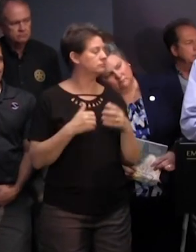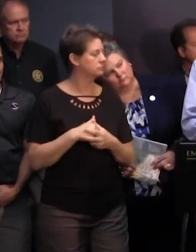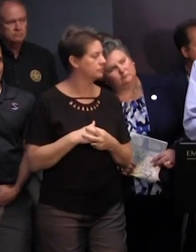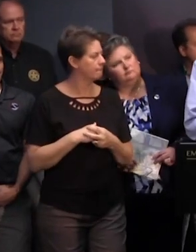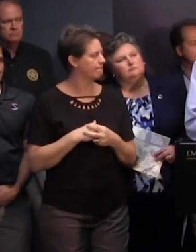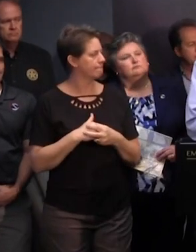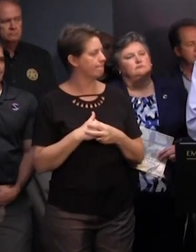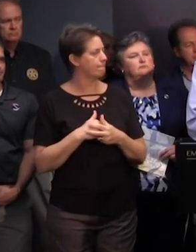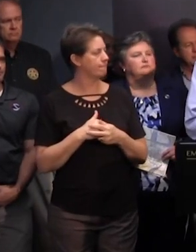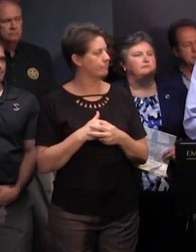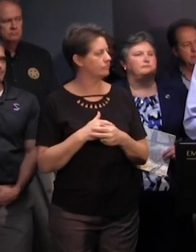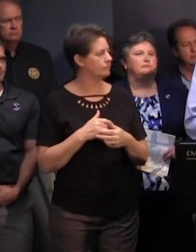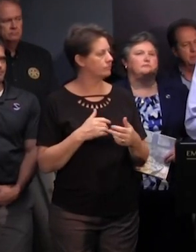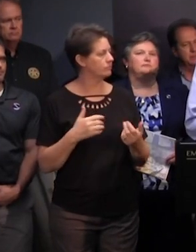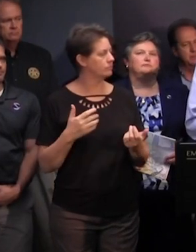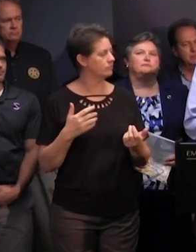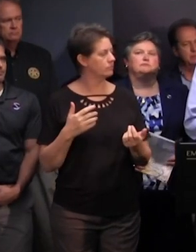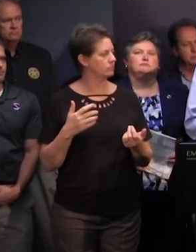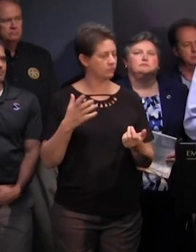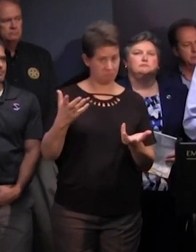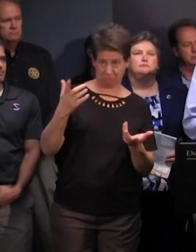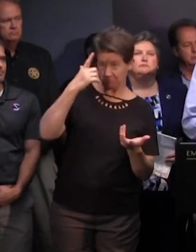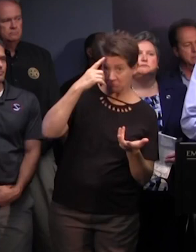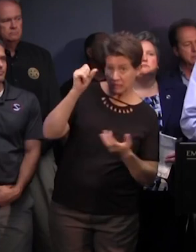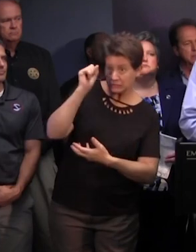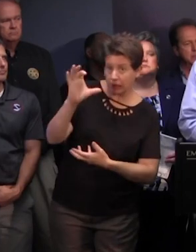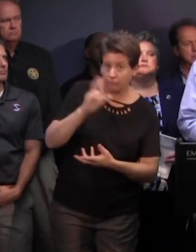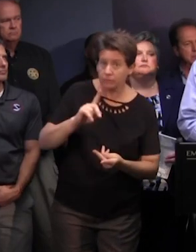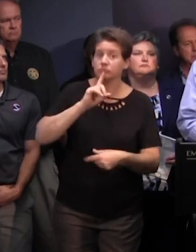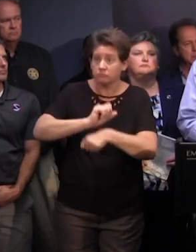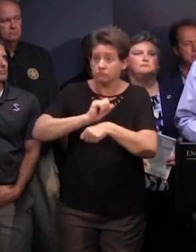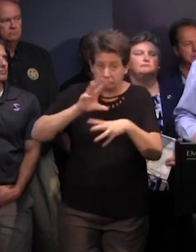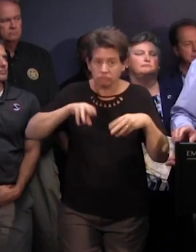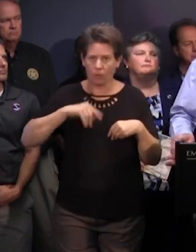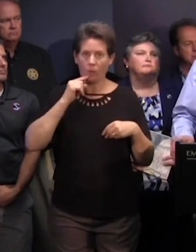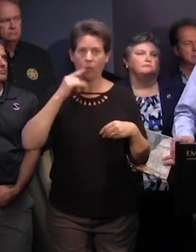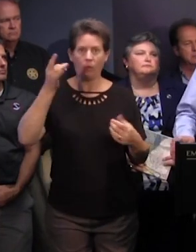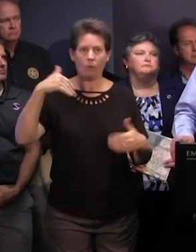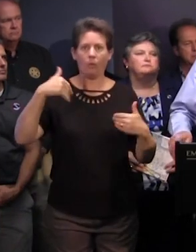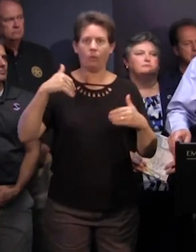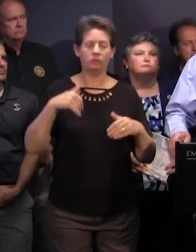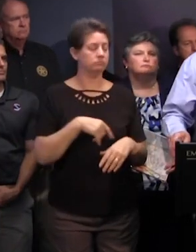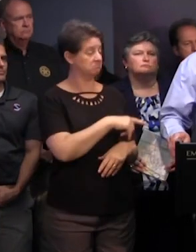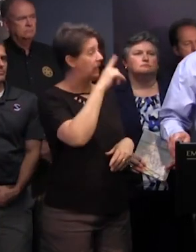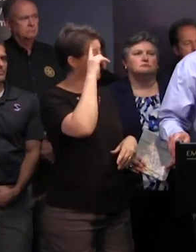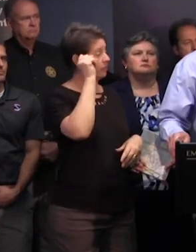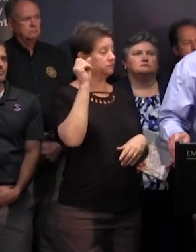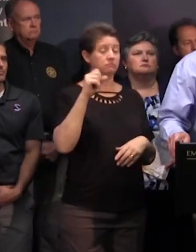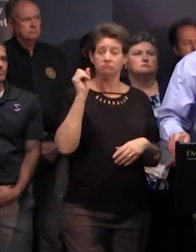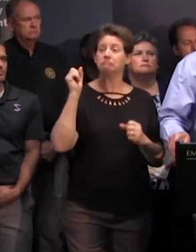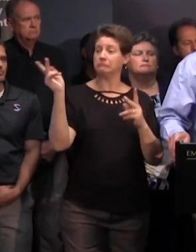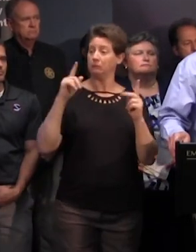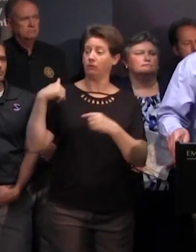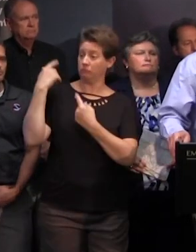issue um do you think south carolians are taking this serious every single year i think so just the fact that the good responses that we've had